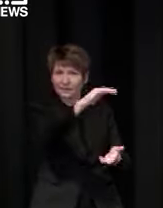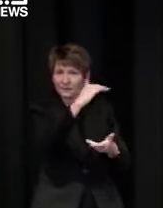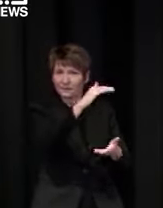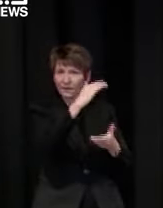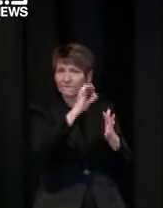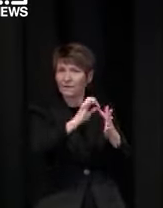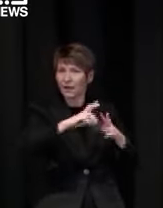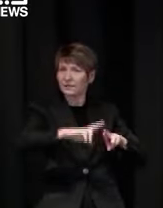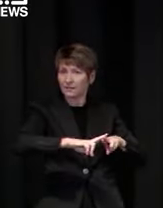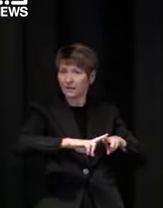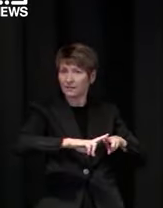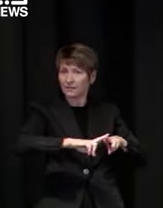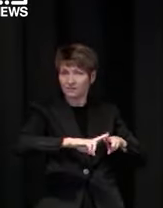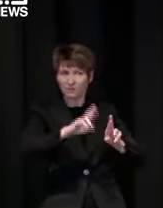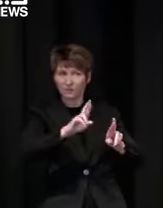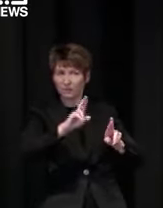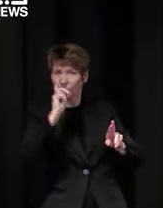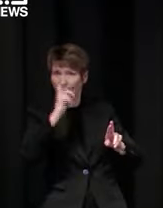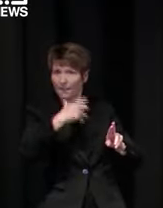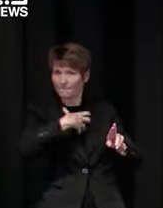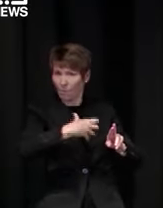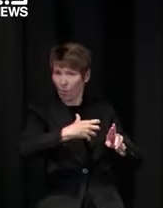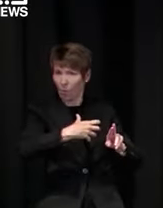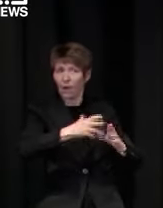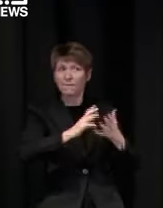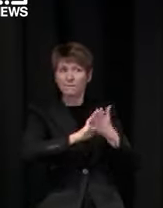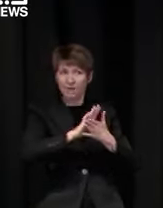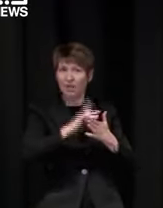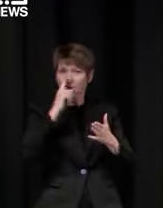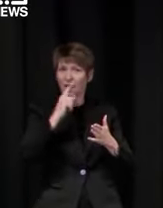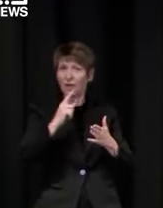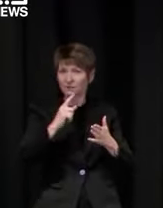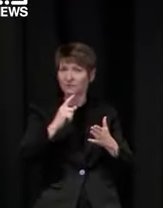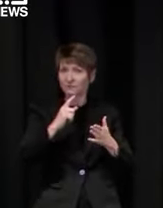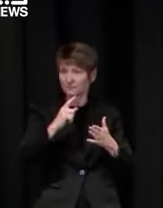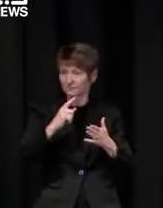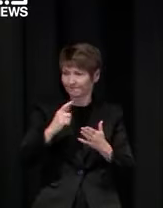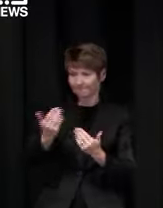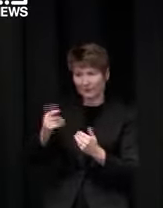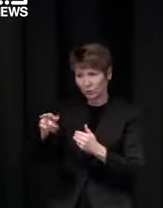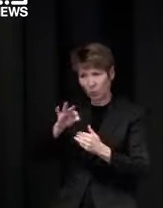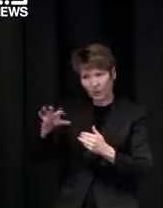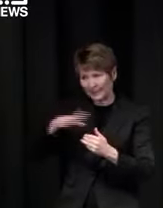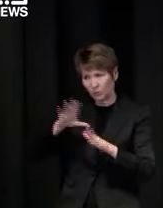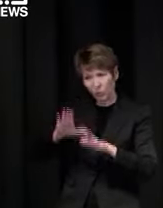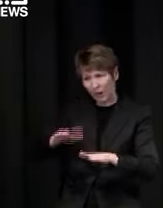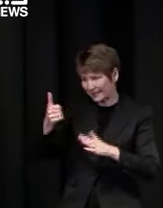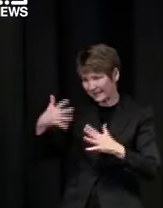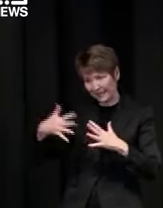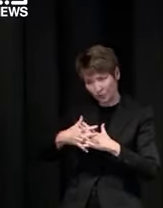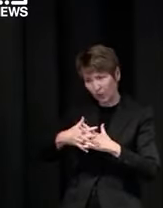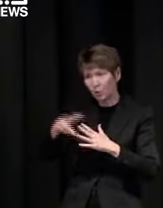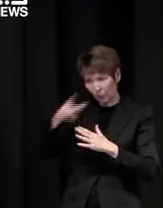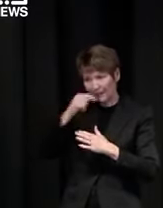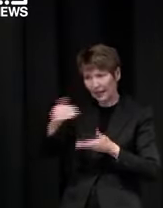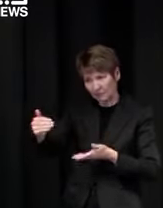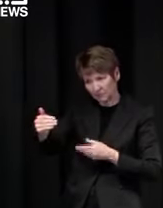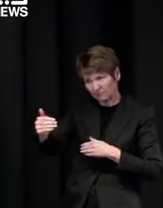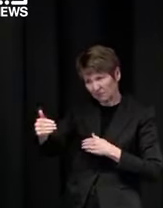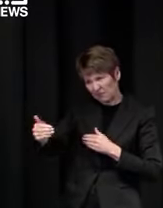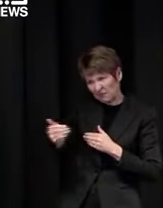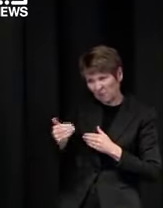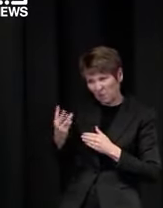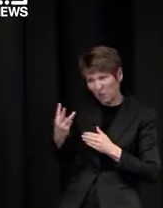but as we get more of that then it becomes a real option for us to potentially bring forward uh whether it's from six to four to three